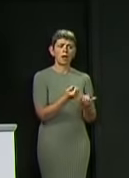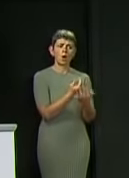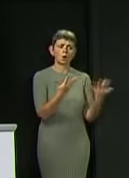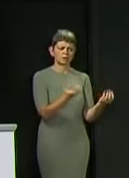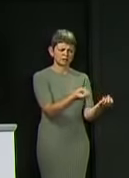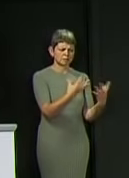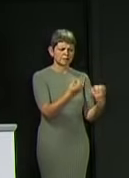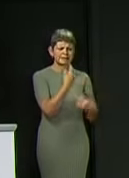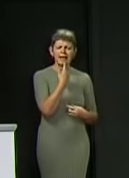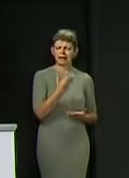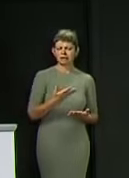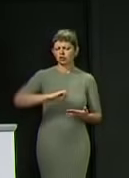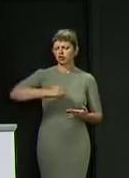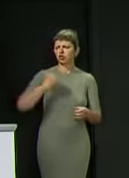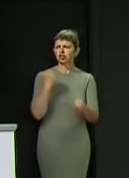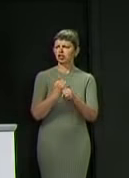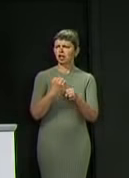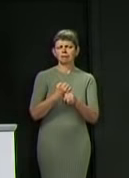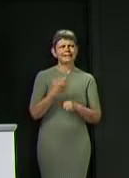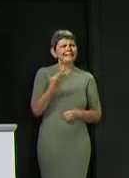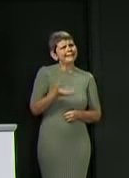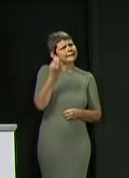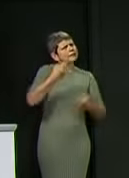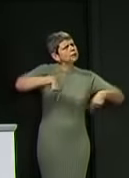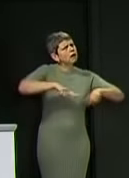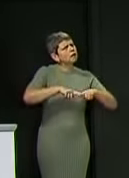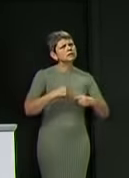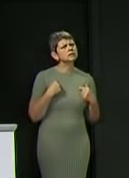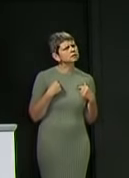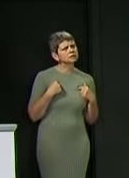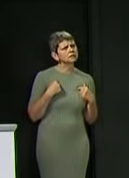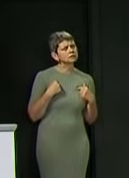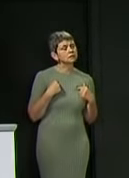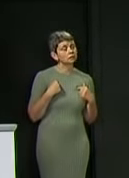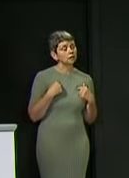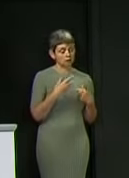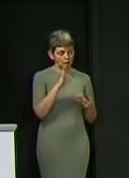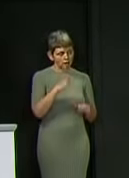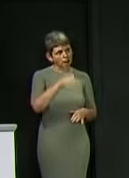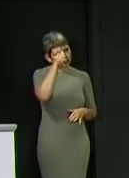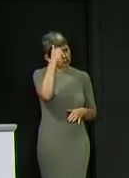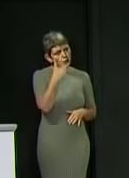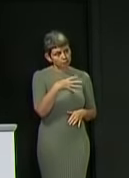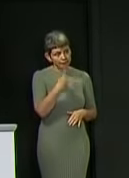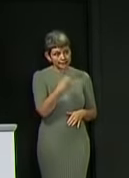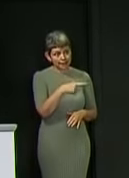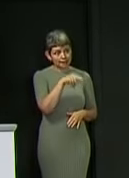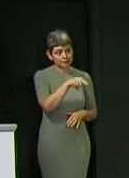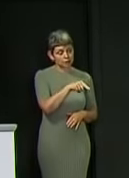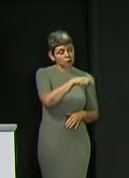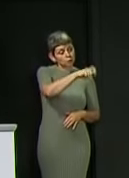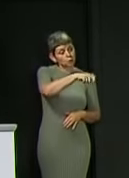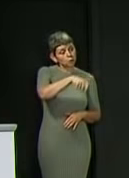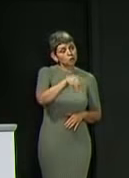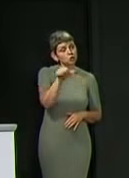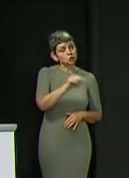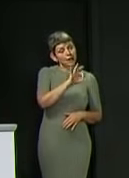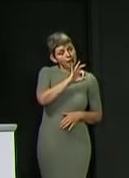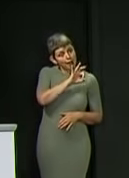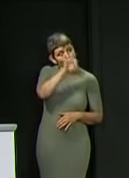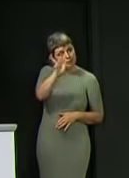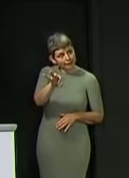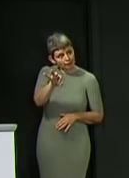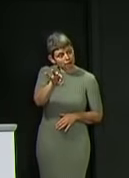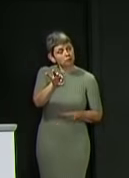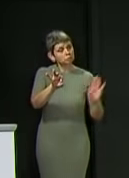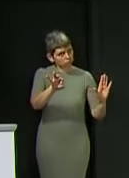taking their concerns seriously. And I know that you've already said that these pupils should appeal. Is that the government's last word on this? I